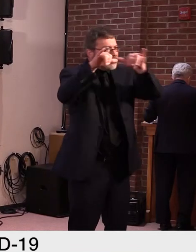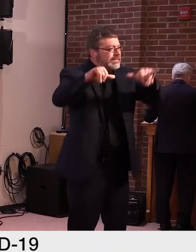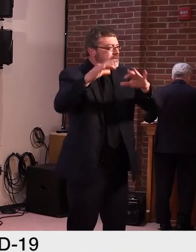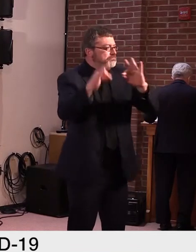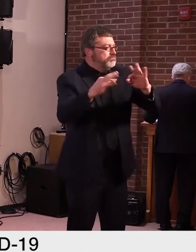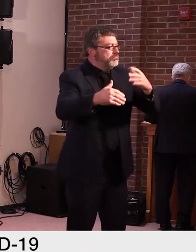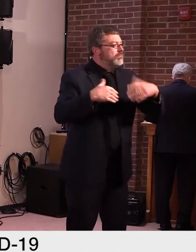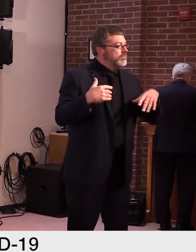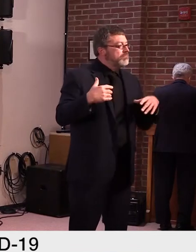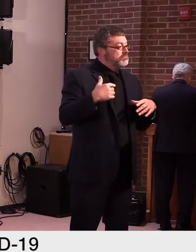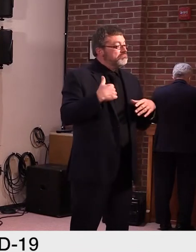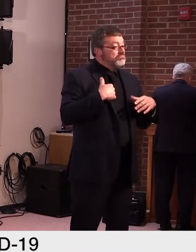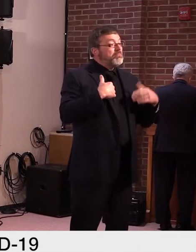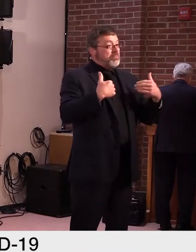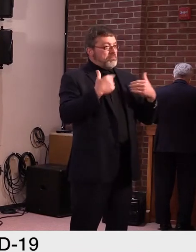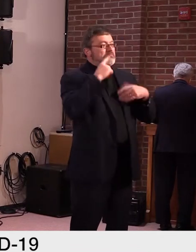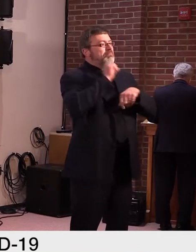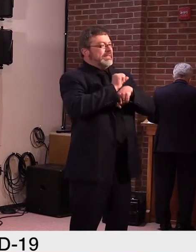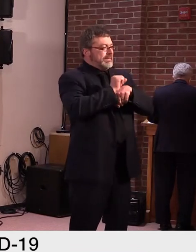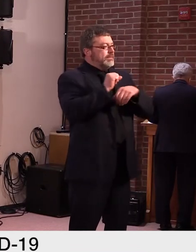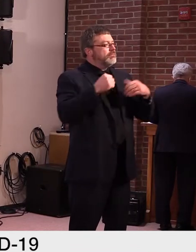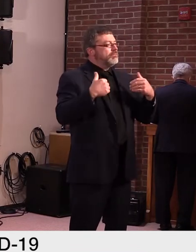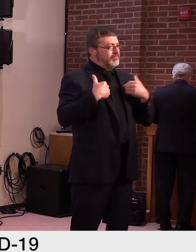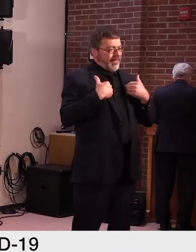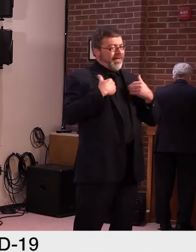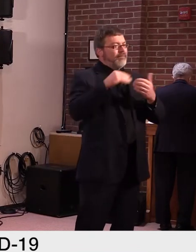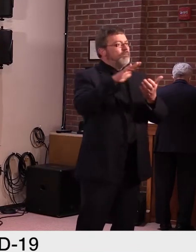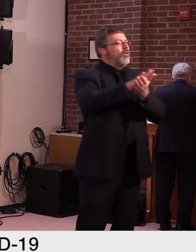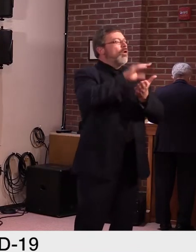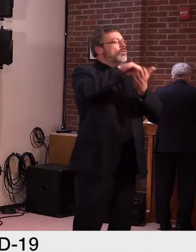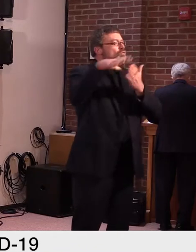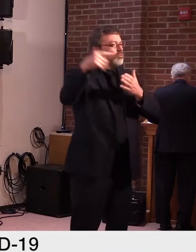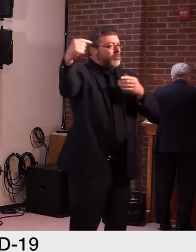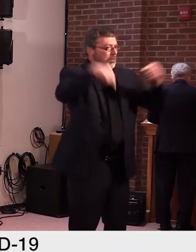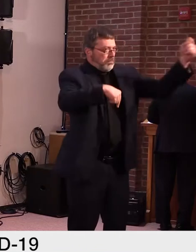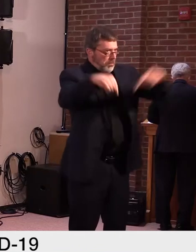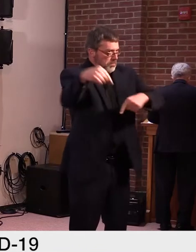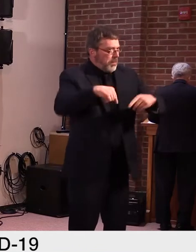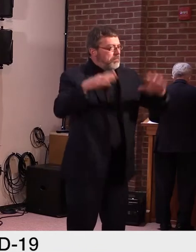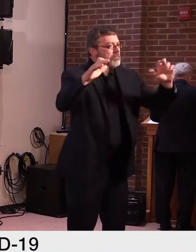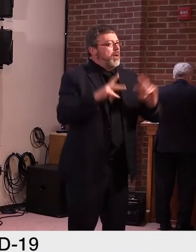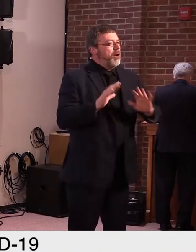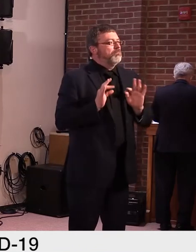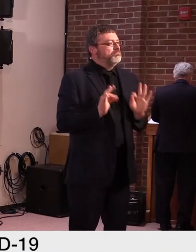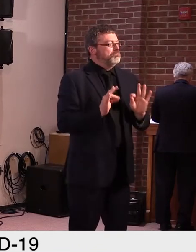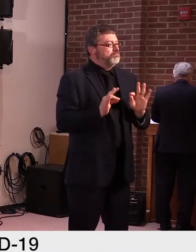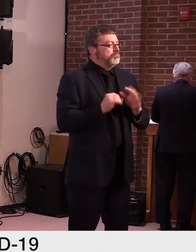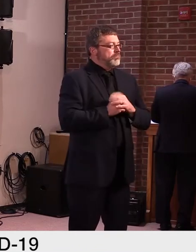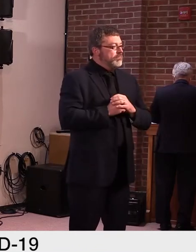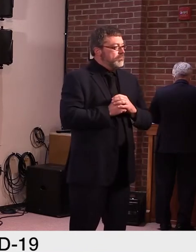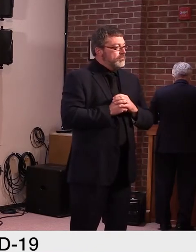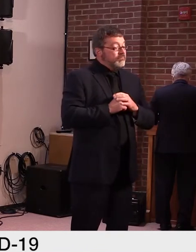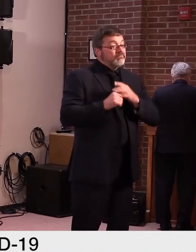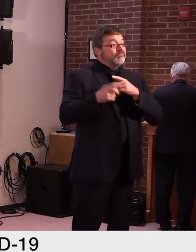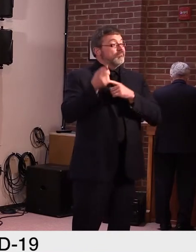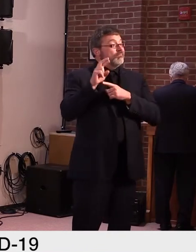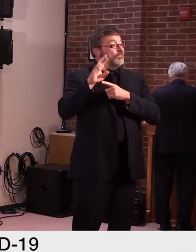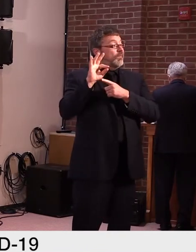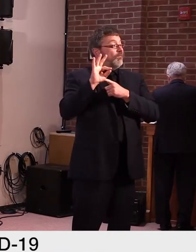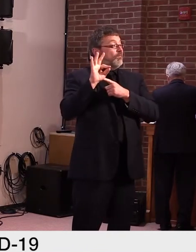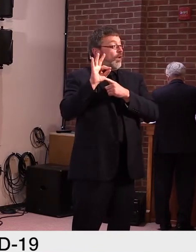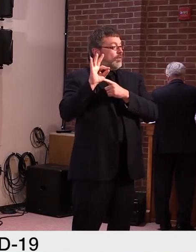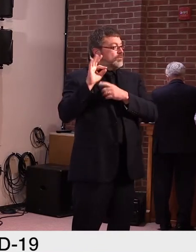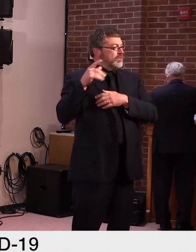college students back in Vermont for a month. But as Dr. Fauci also said, we can't let our guard down.